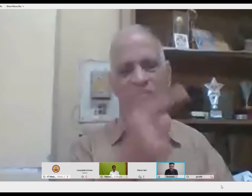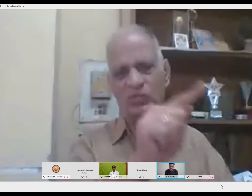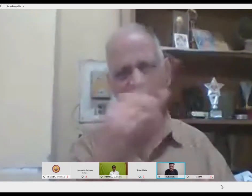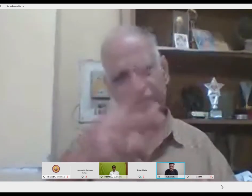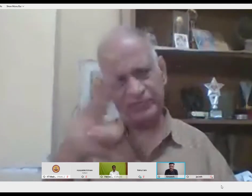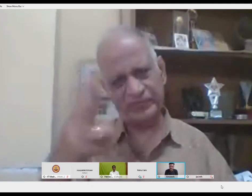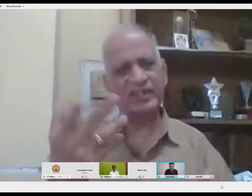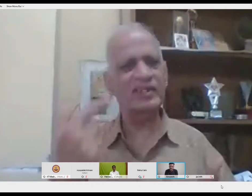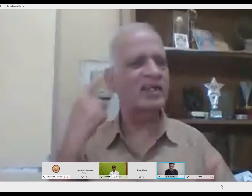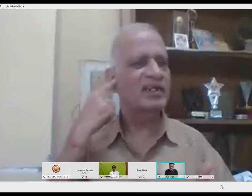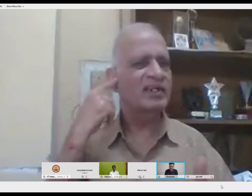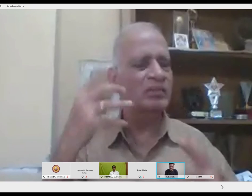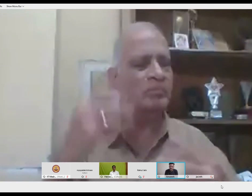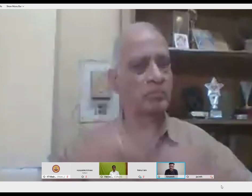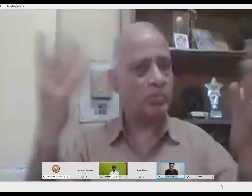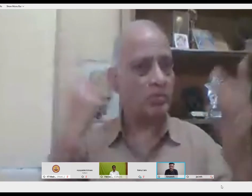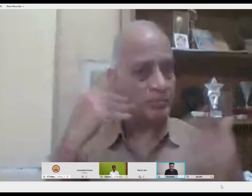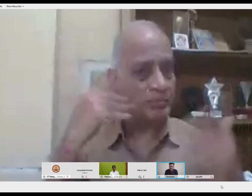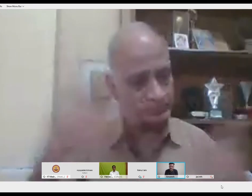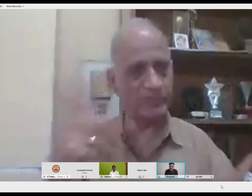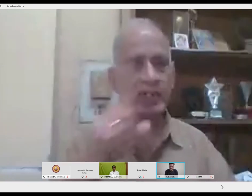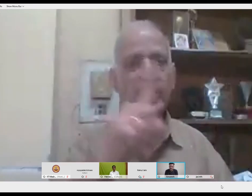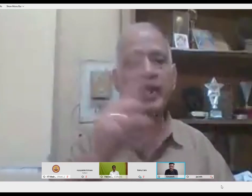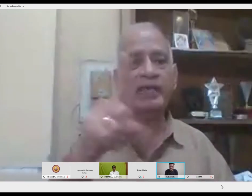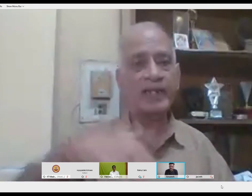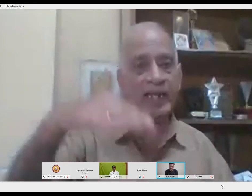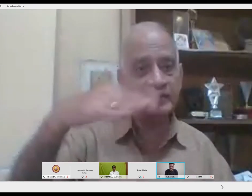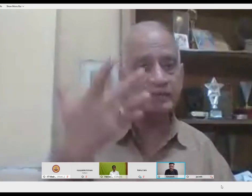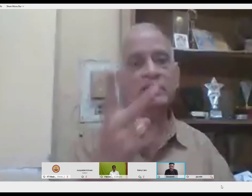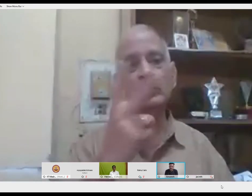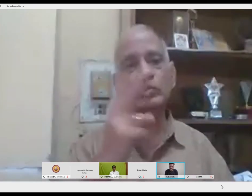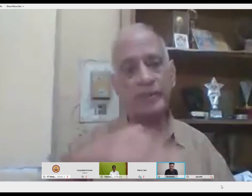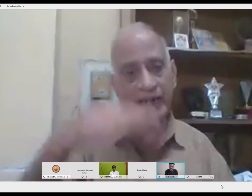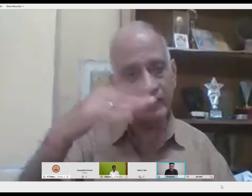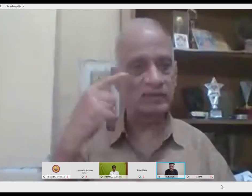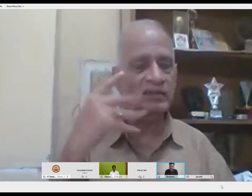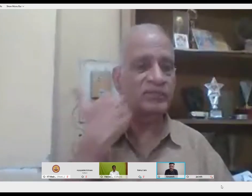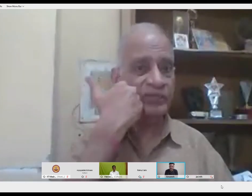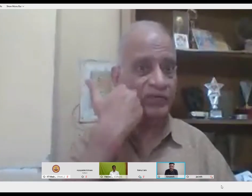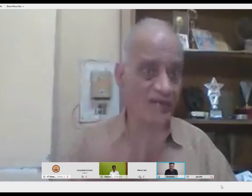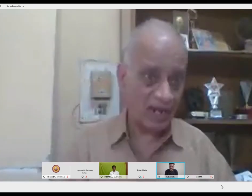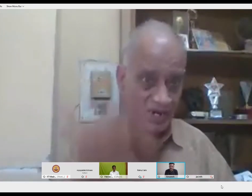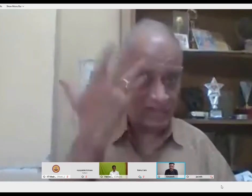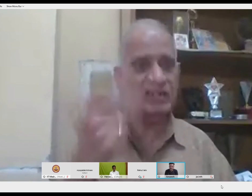that probably they have different causes